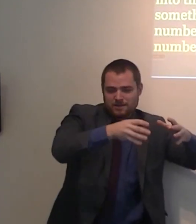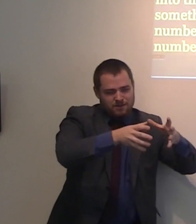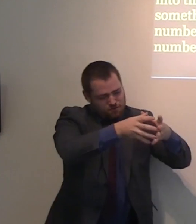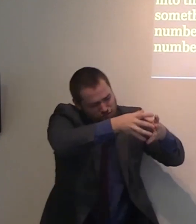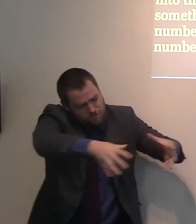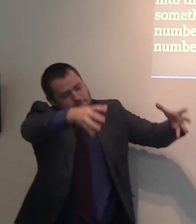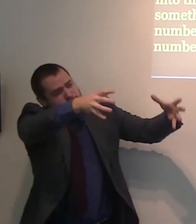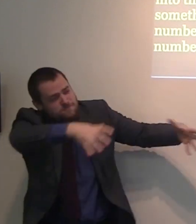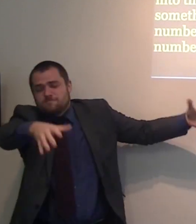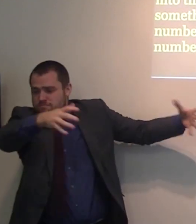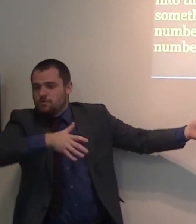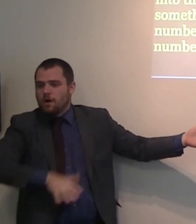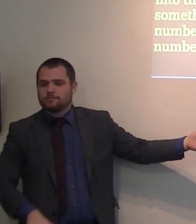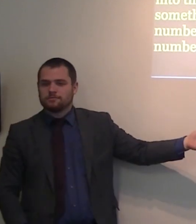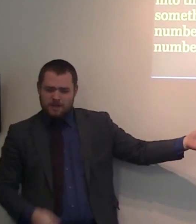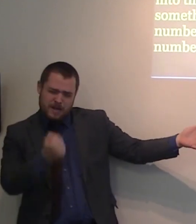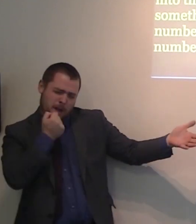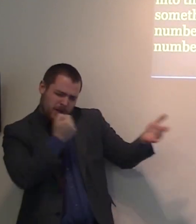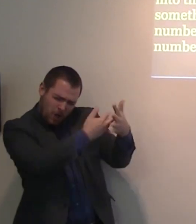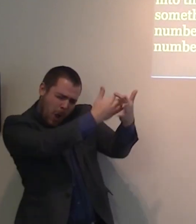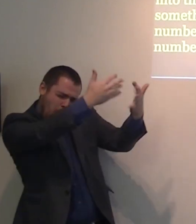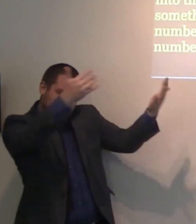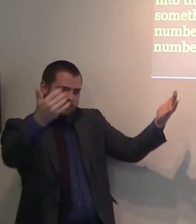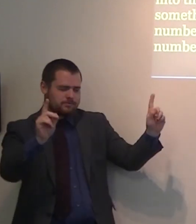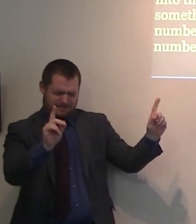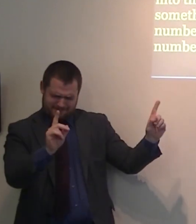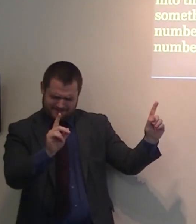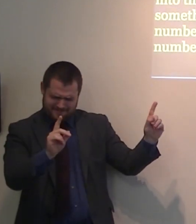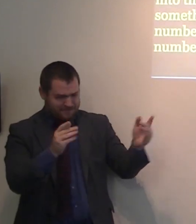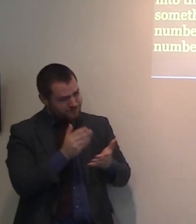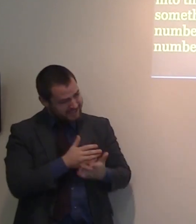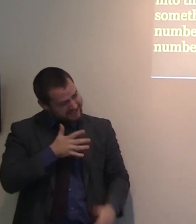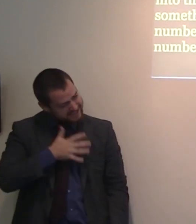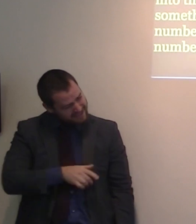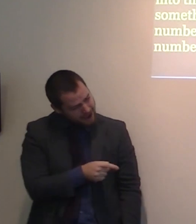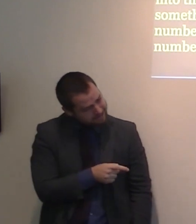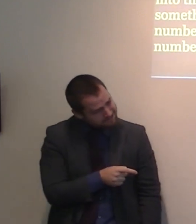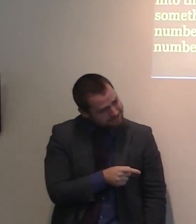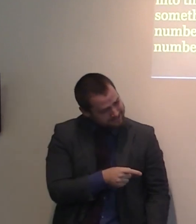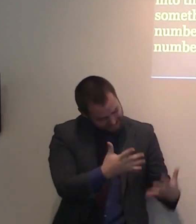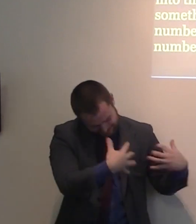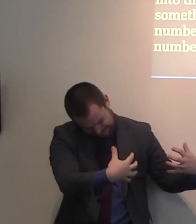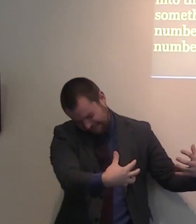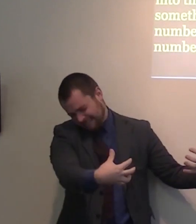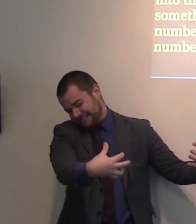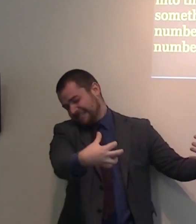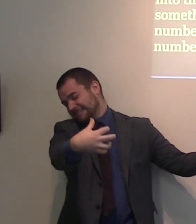successful. But we don't need to be spectacular. We don't need to be sensational. We don't need to be